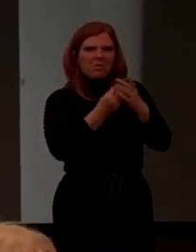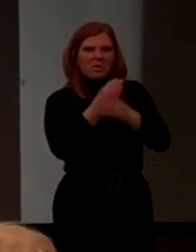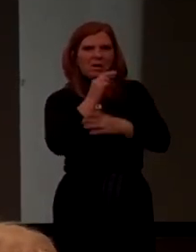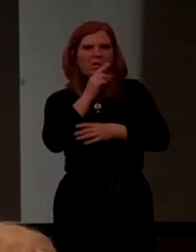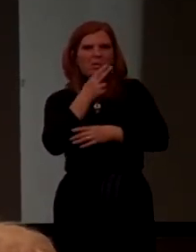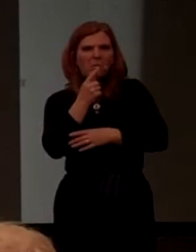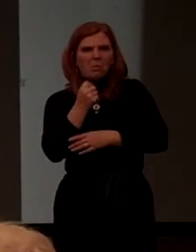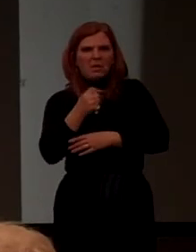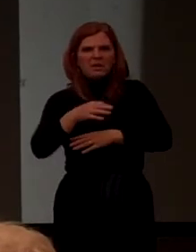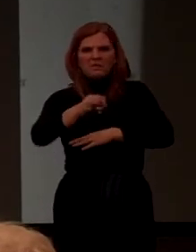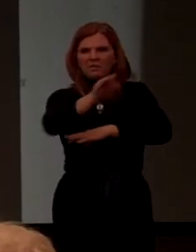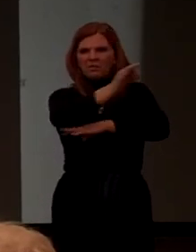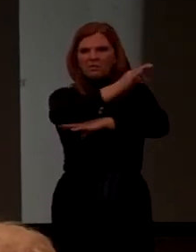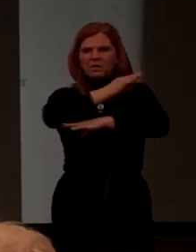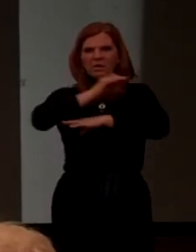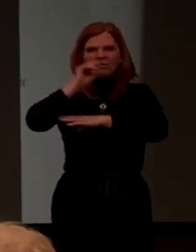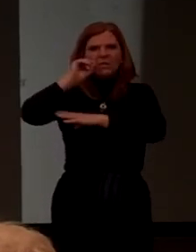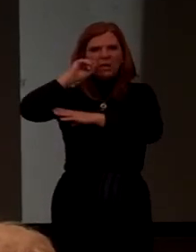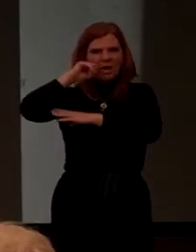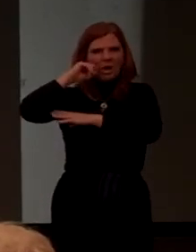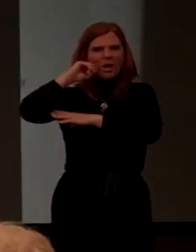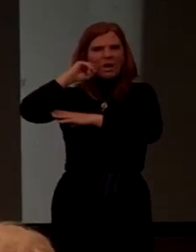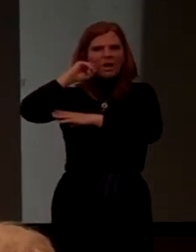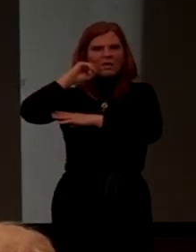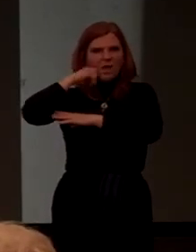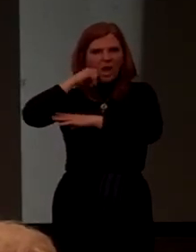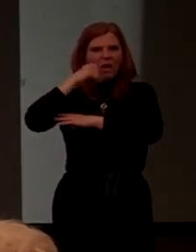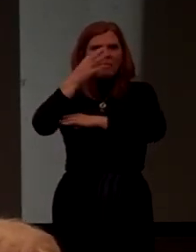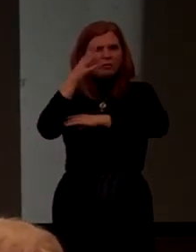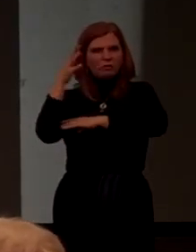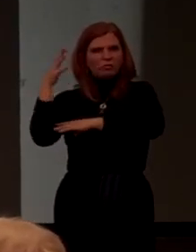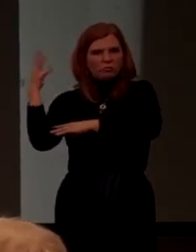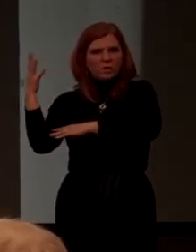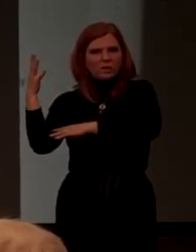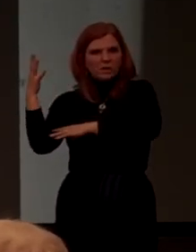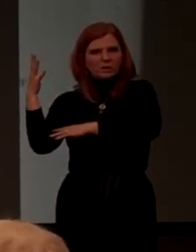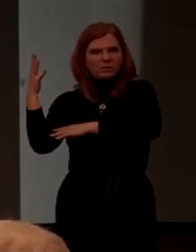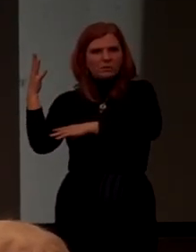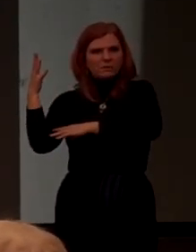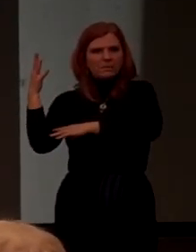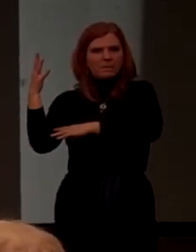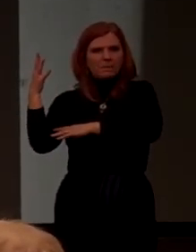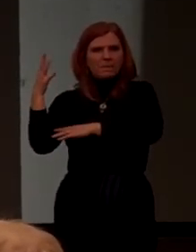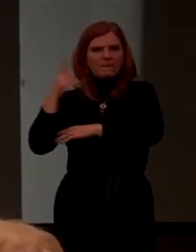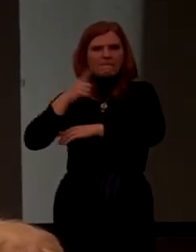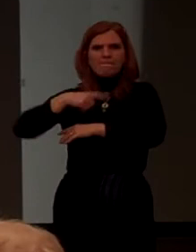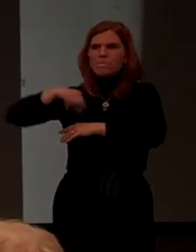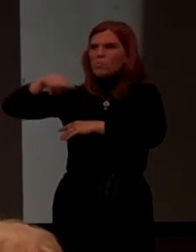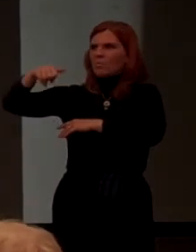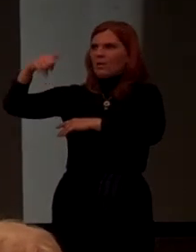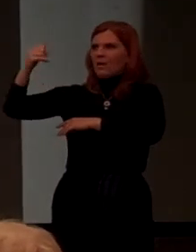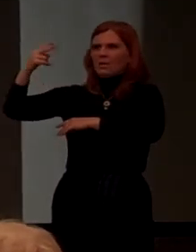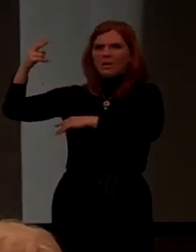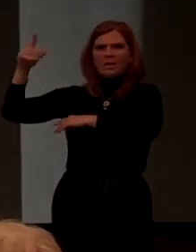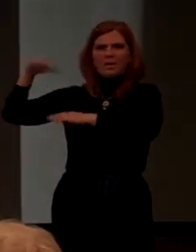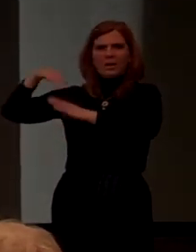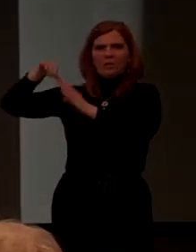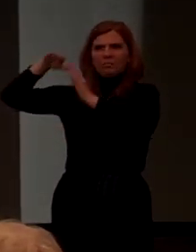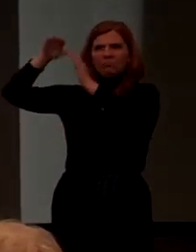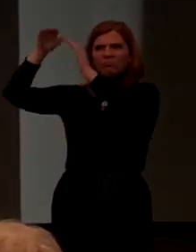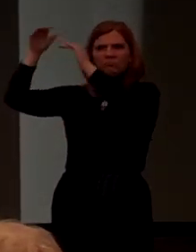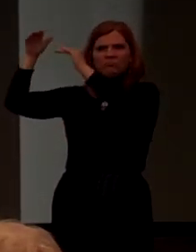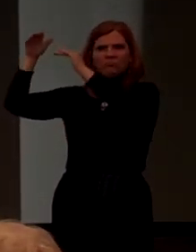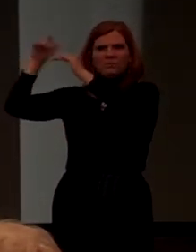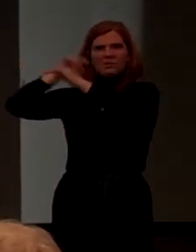mills are. There are apple orchards up there on the side of the hill where the football stadium. Up on the other hill, Marlin